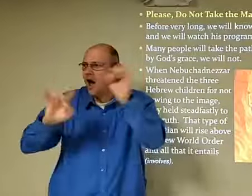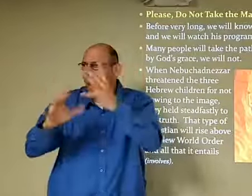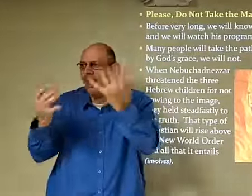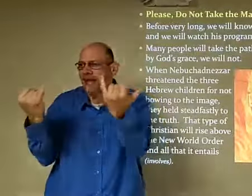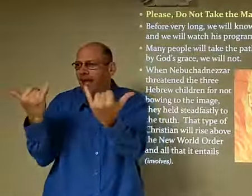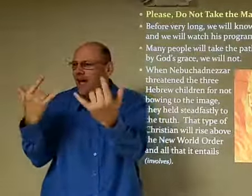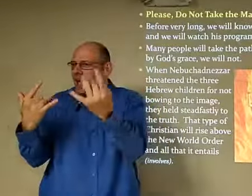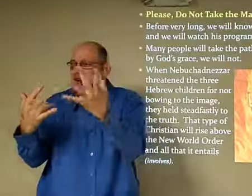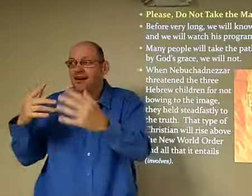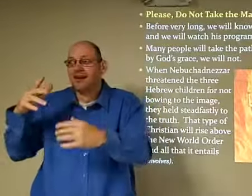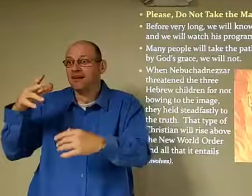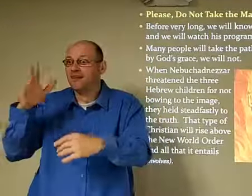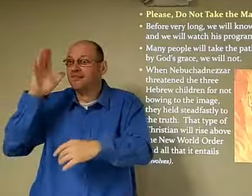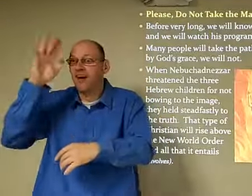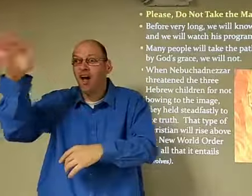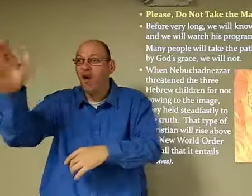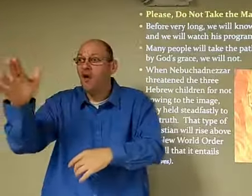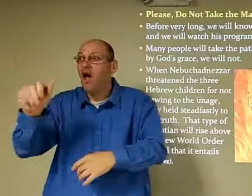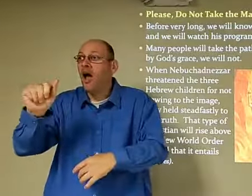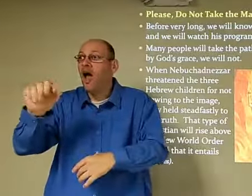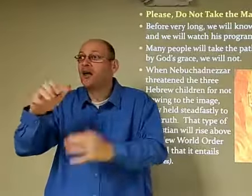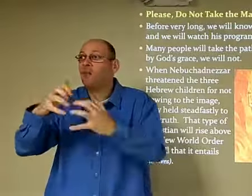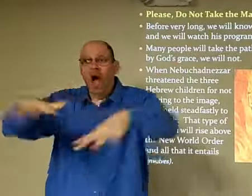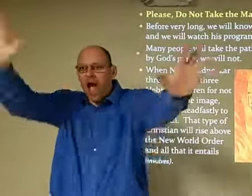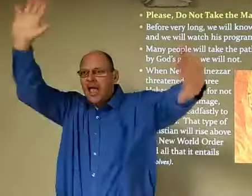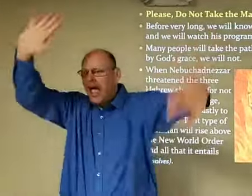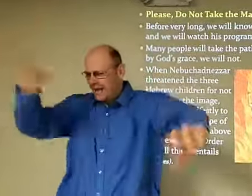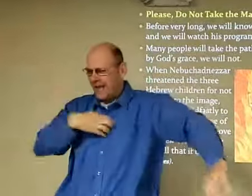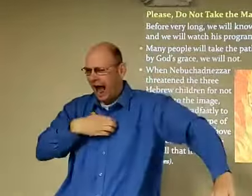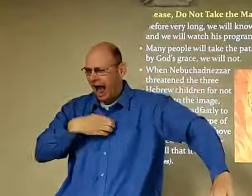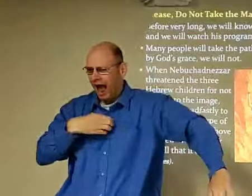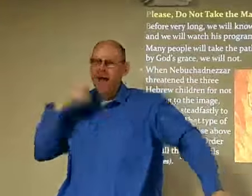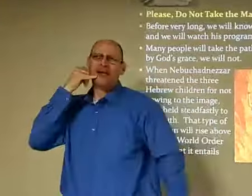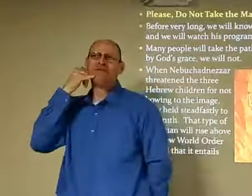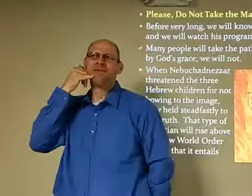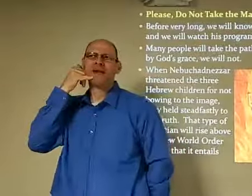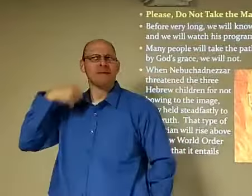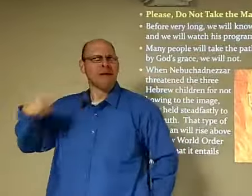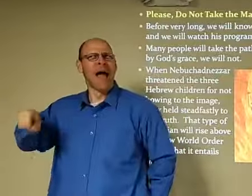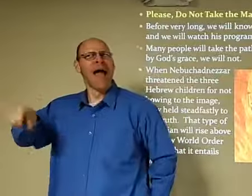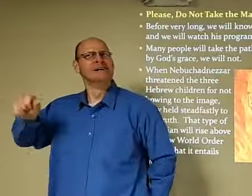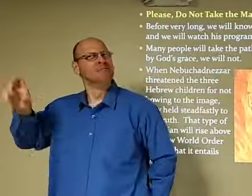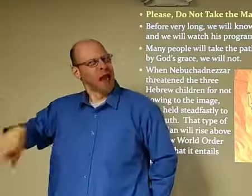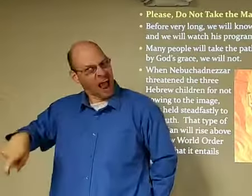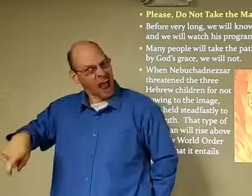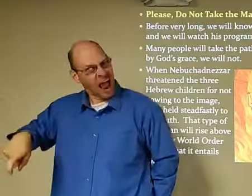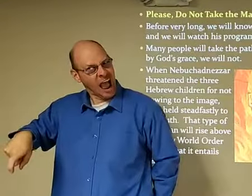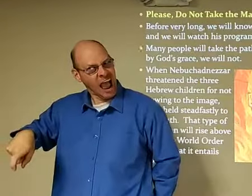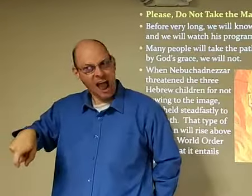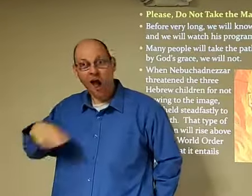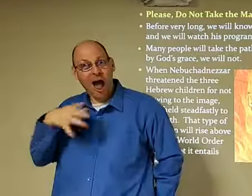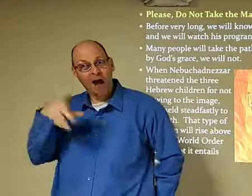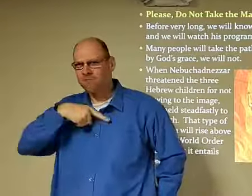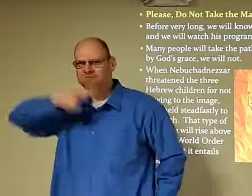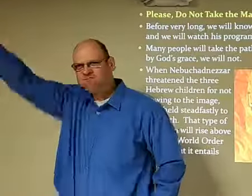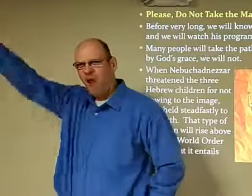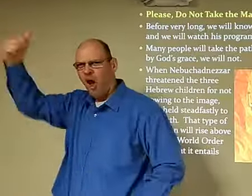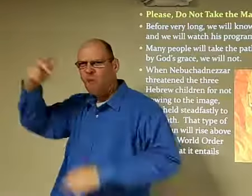it's a spoiled generation today the AC if it breaks down it's like oh I gotta get a repair guide to come out fix it